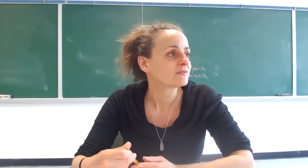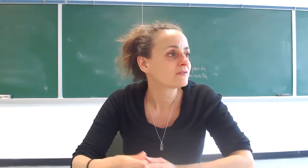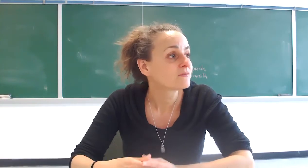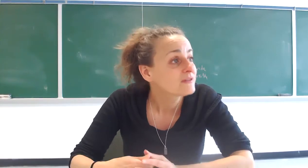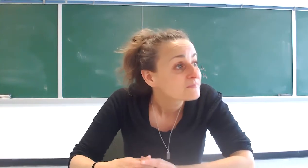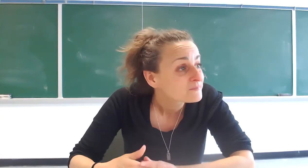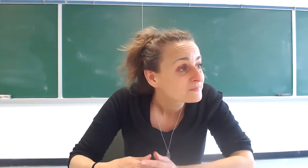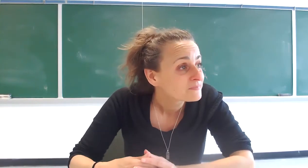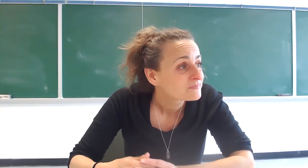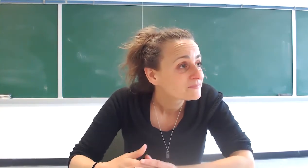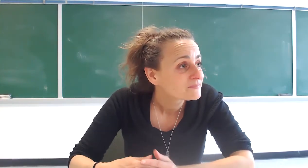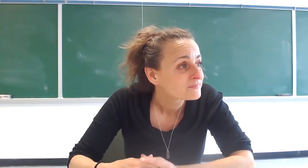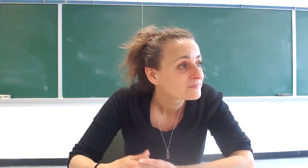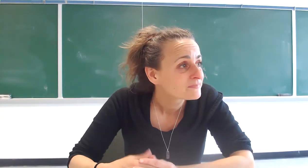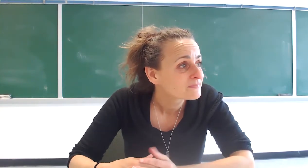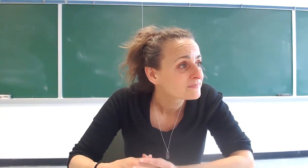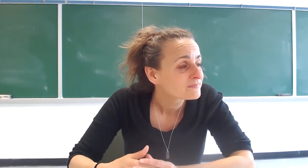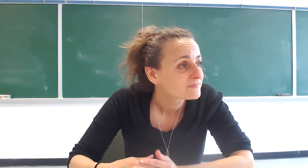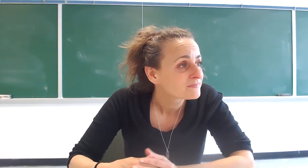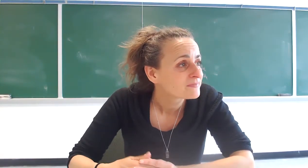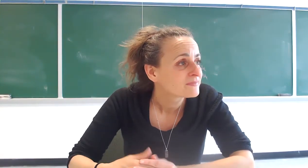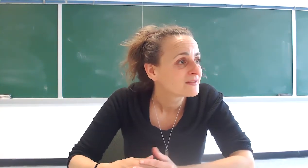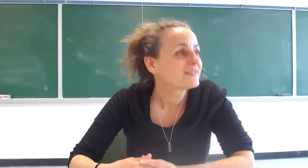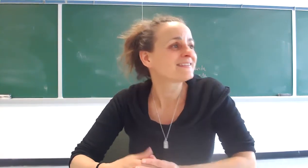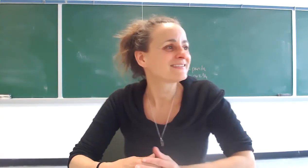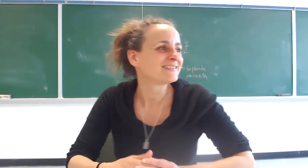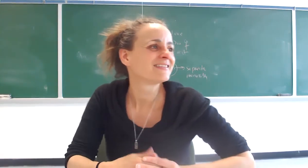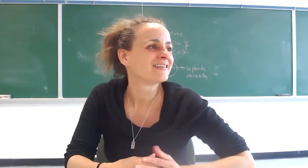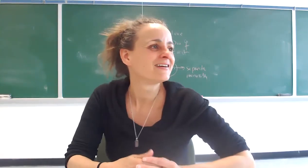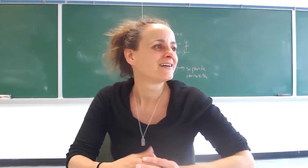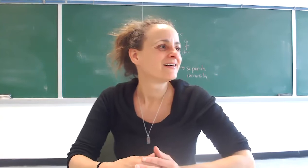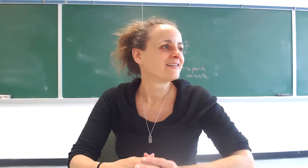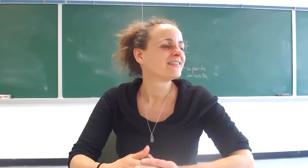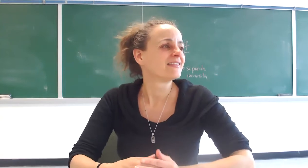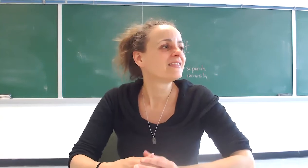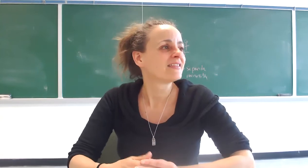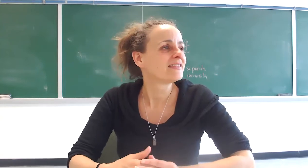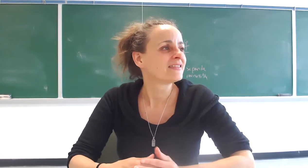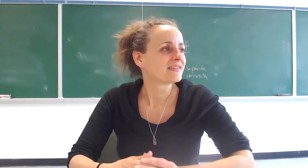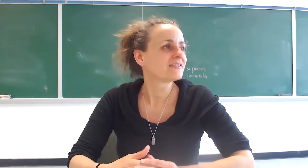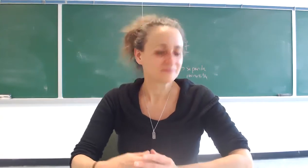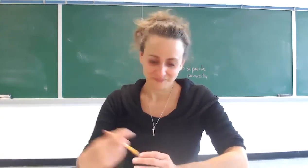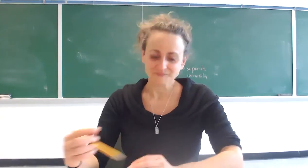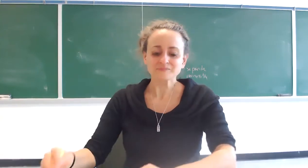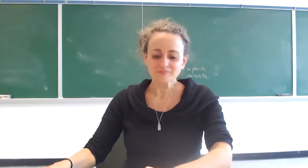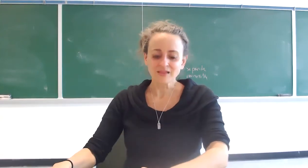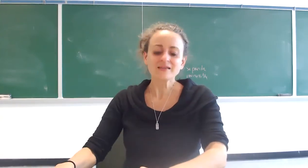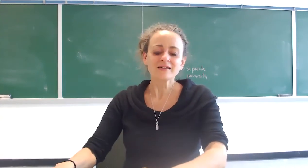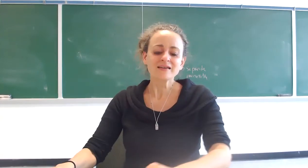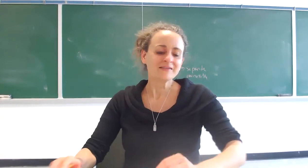what some of my new uh times this year yes i find my own ways of healing not like cancer i can't cure yeah at least